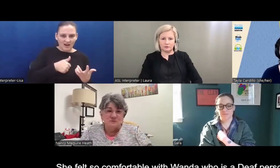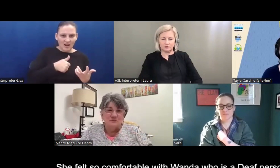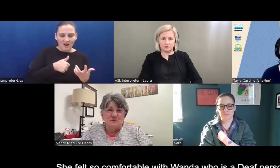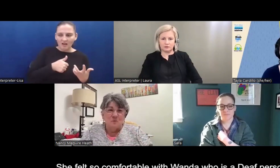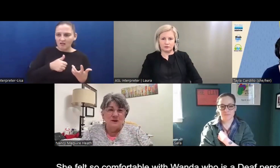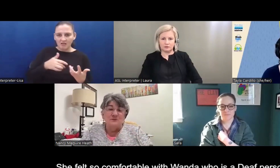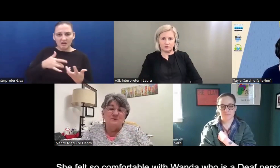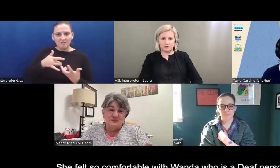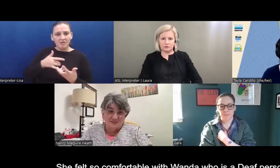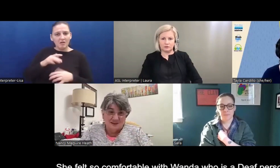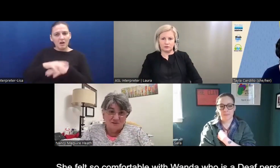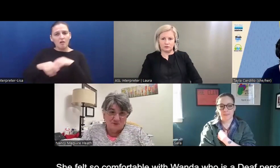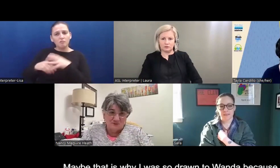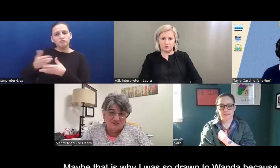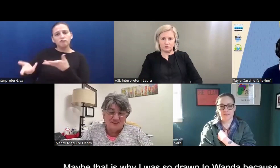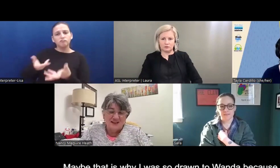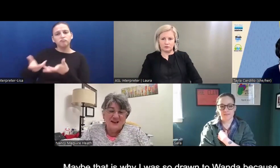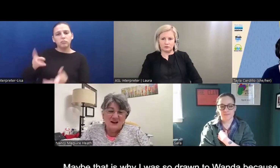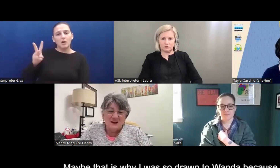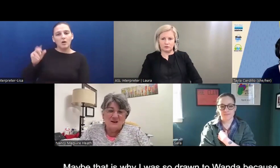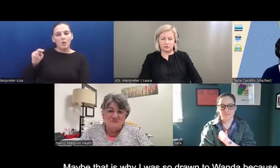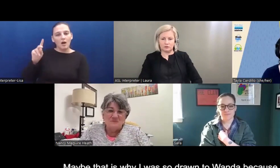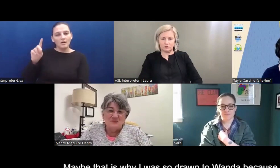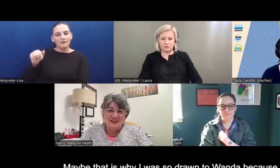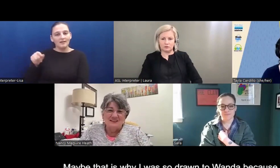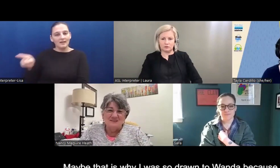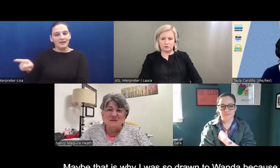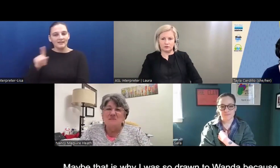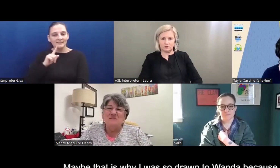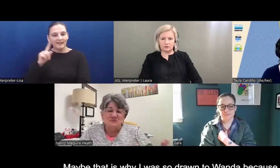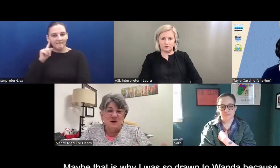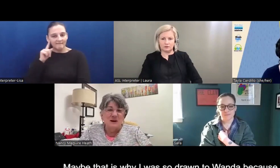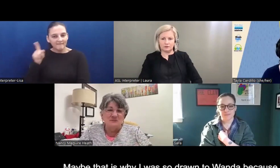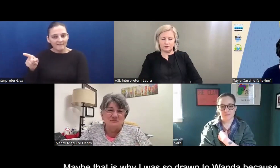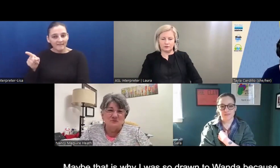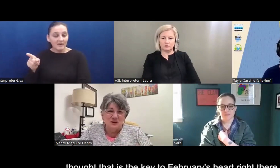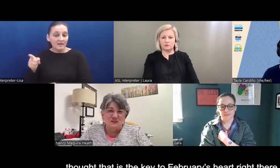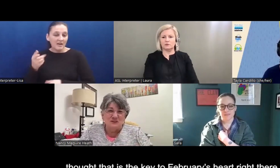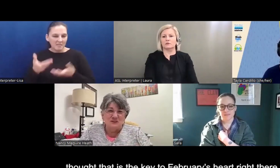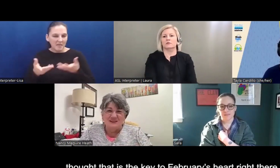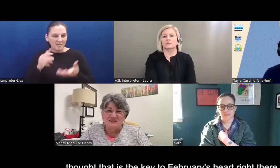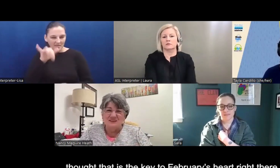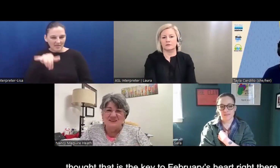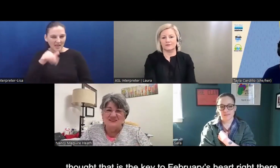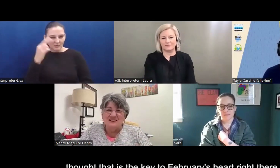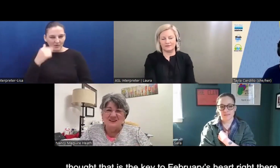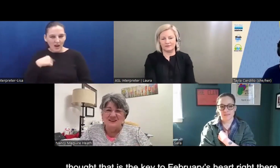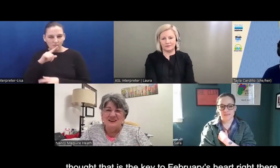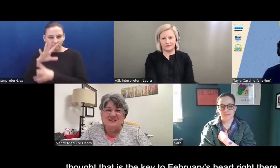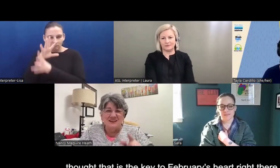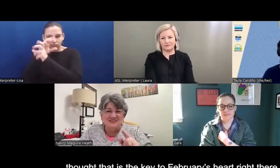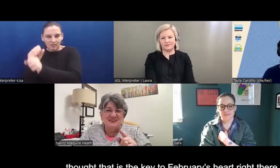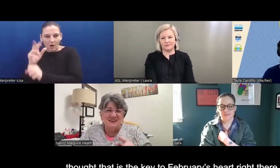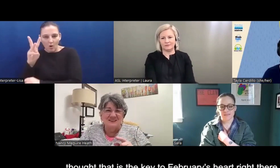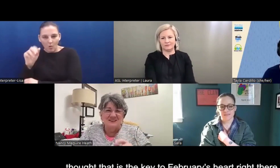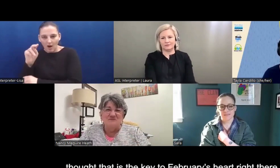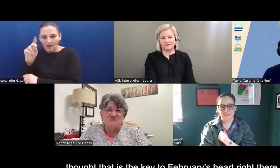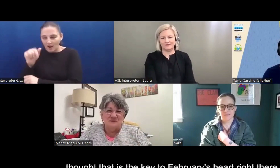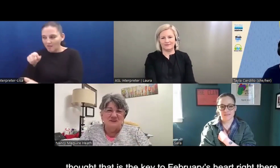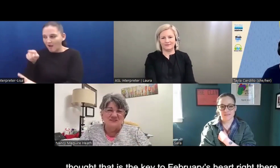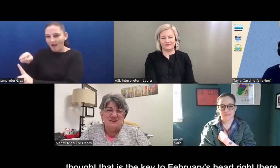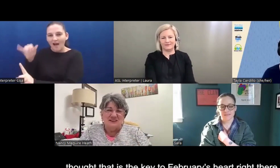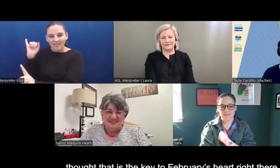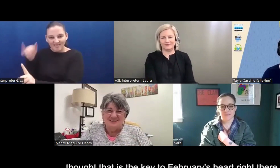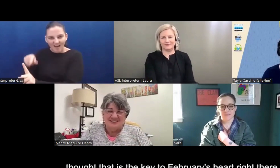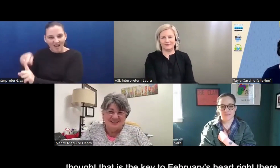comfortable with Wanda, who is a deaf person. Um, and maybe that's why I was so drawn to Wanda because I thought, yeah, that's the key to